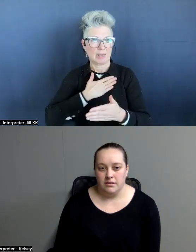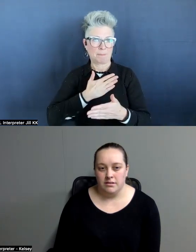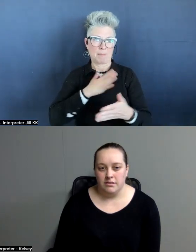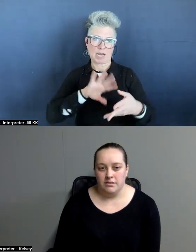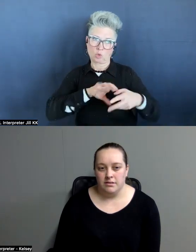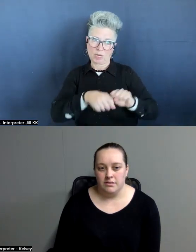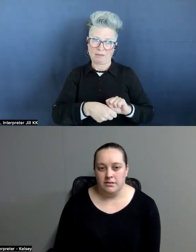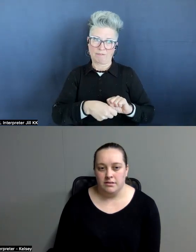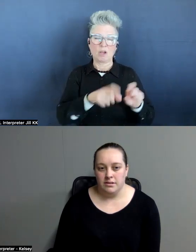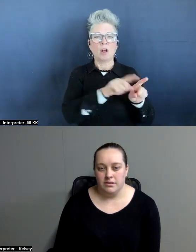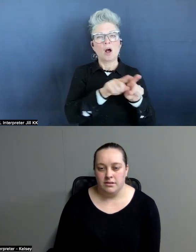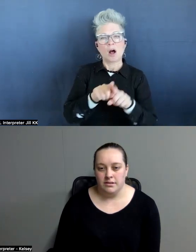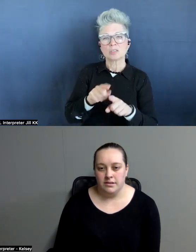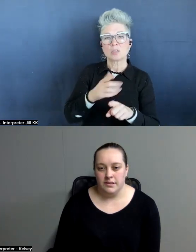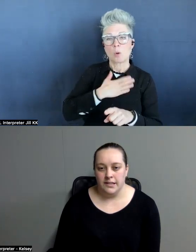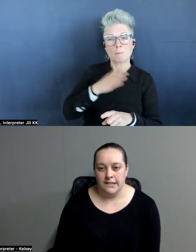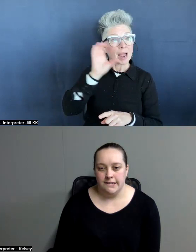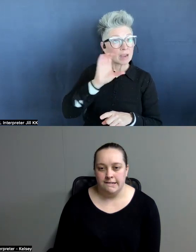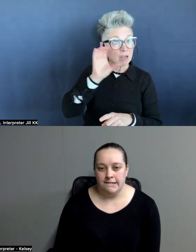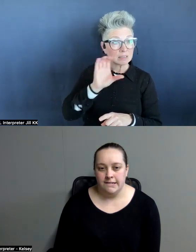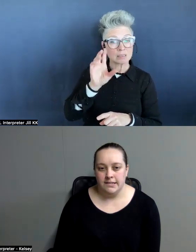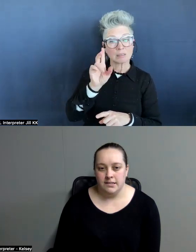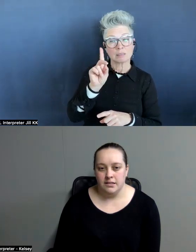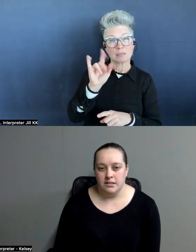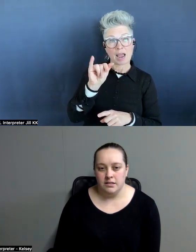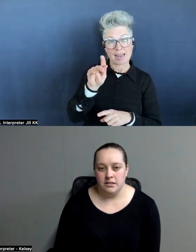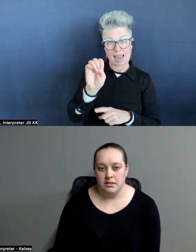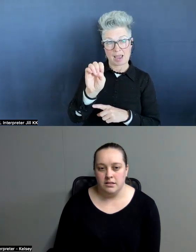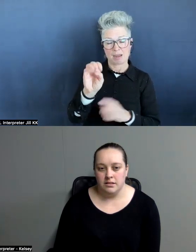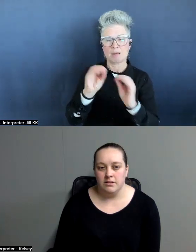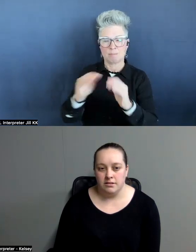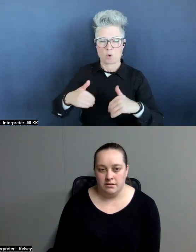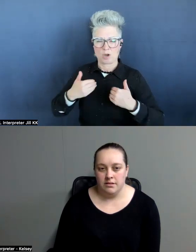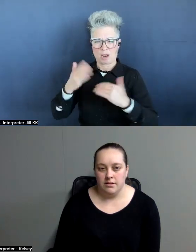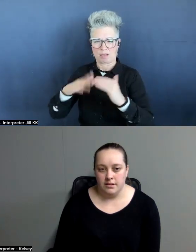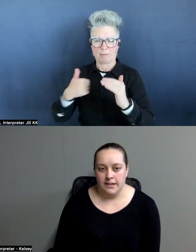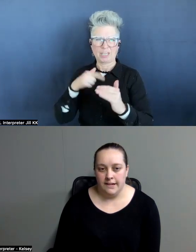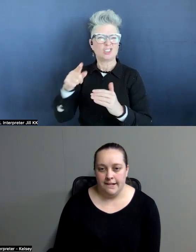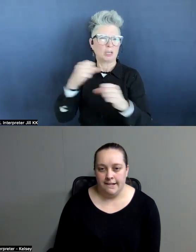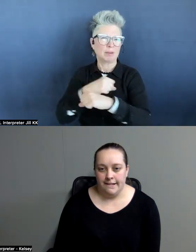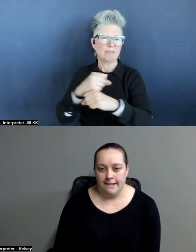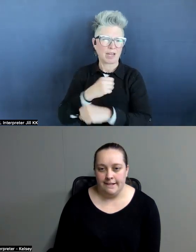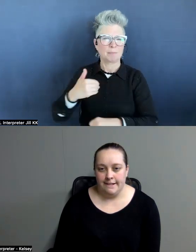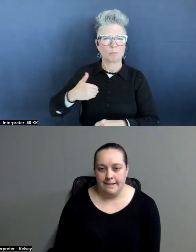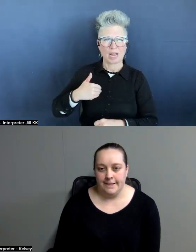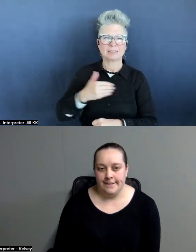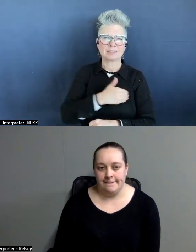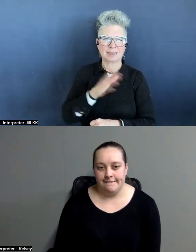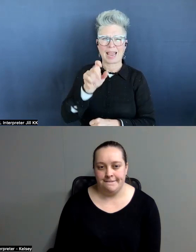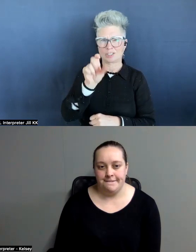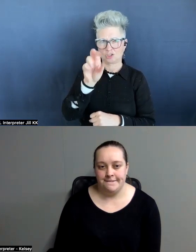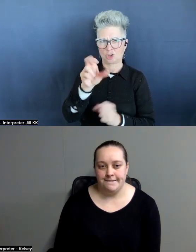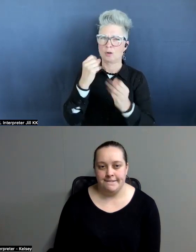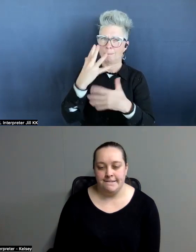also came out of my cousin, Diane, um, was younger than me and she had been fighting breast cancer for years. And